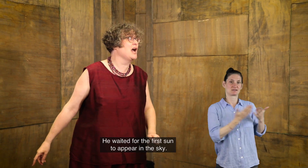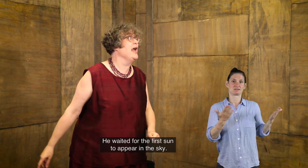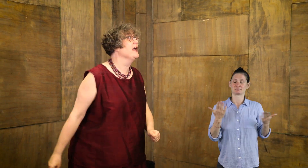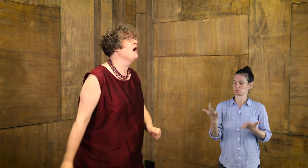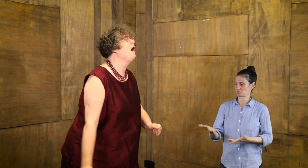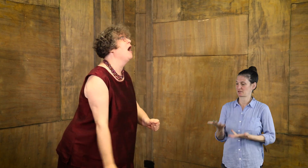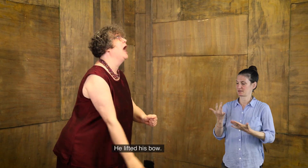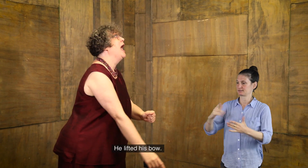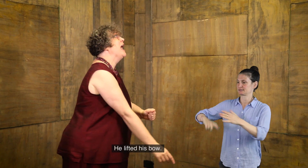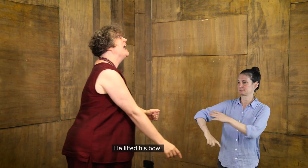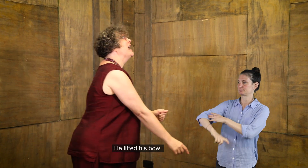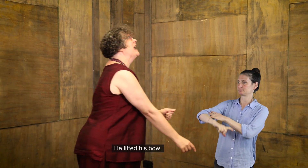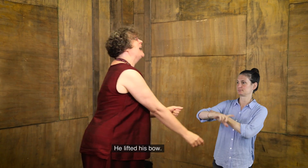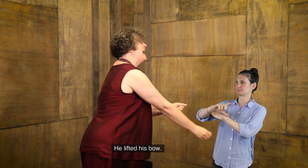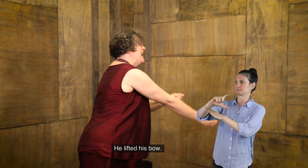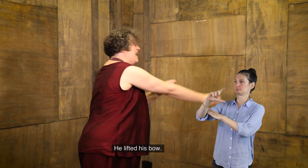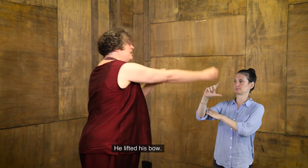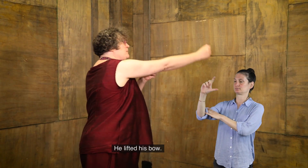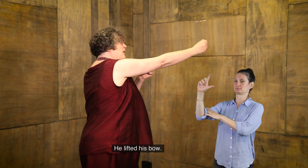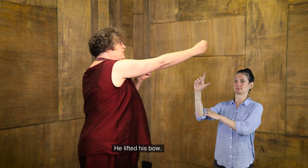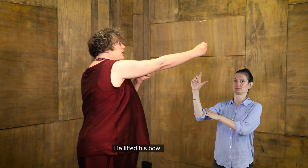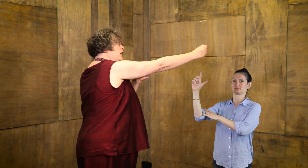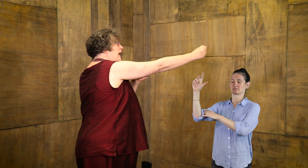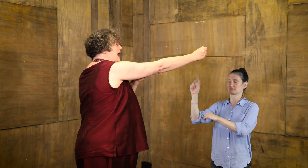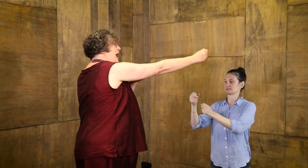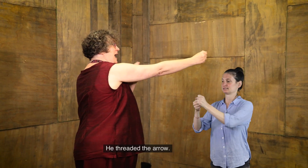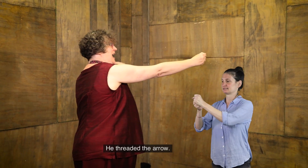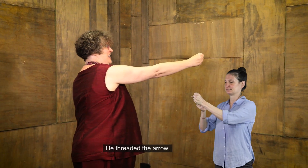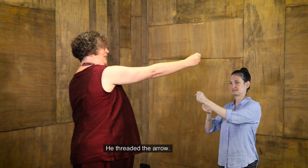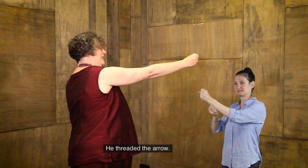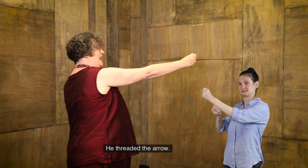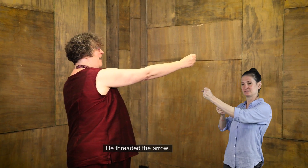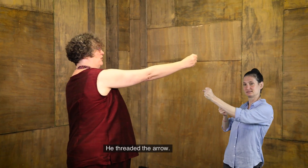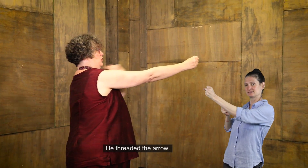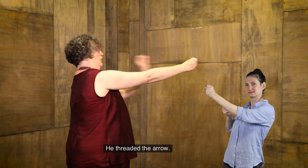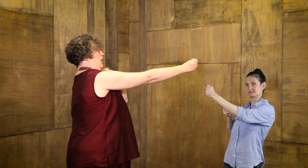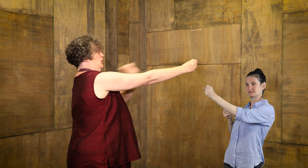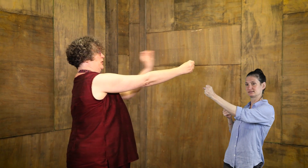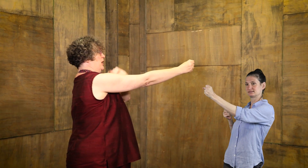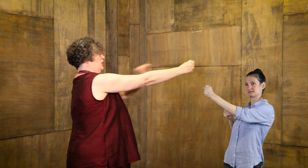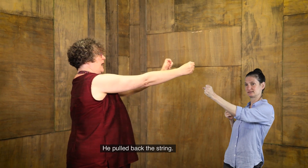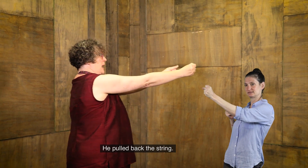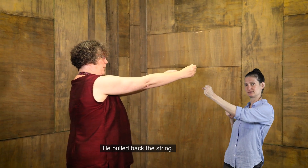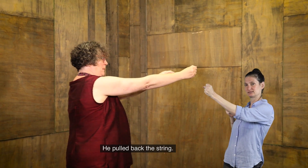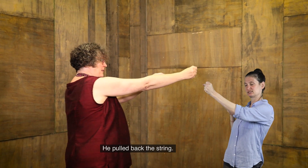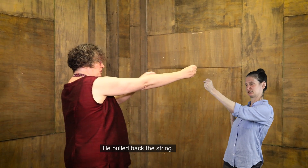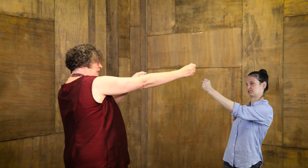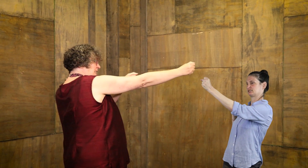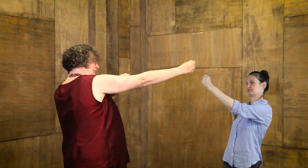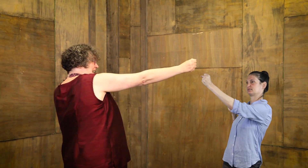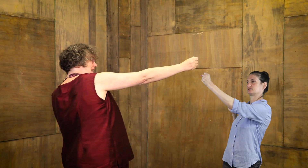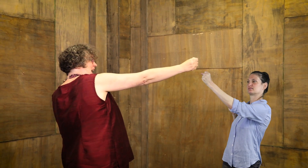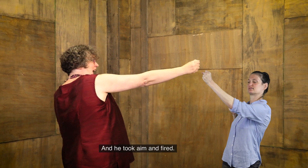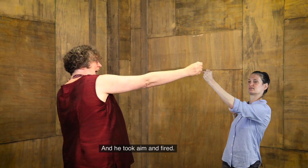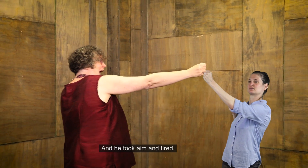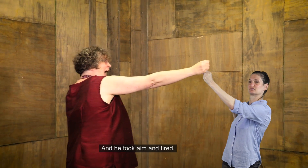appear in the sky. He lifted his bow. He threaded the arrow. He pulled back the string.